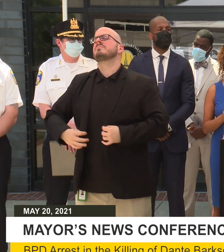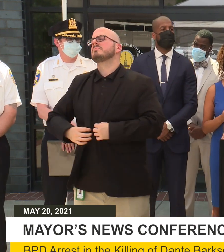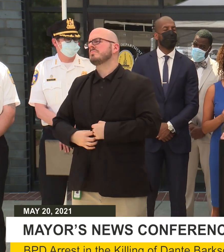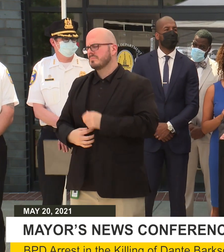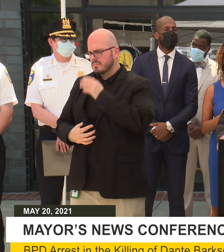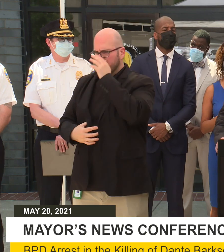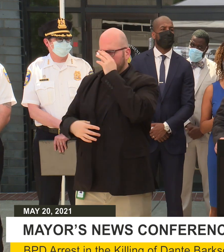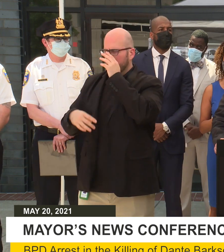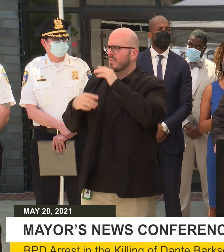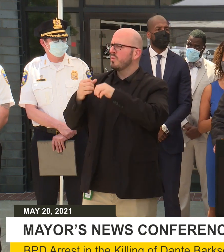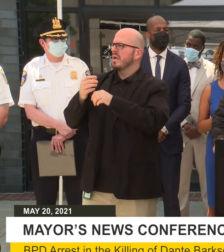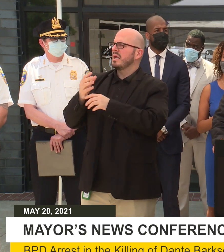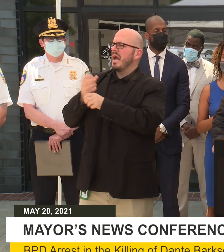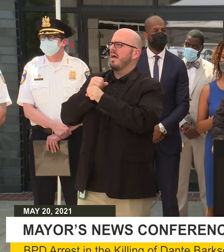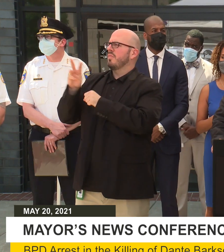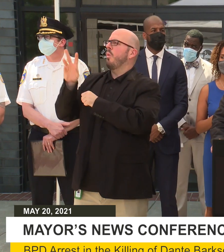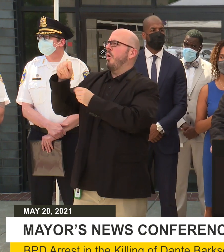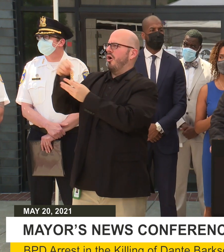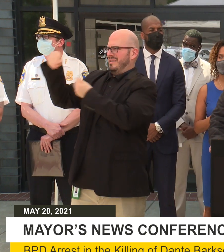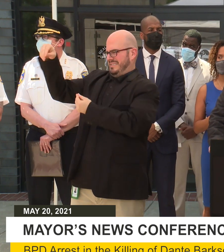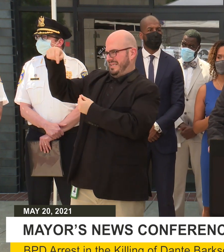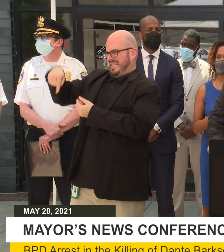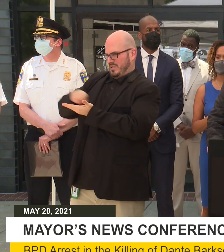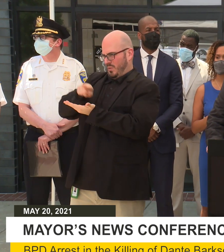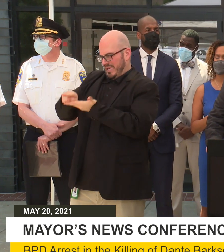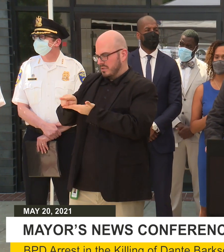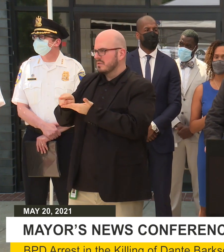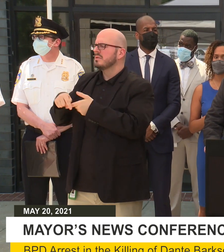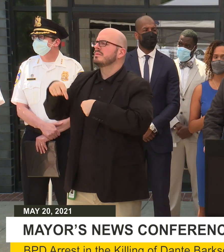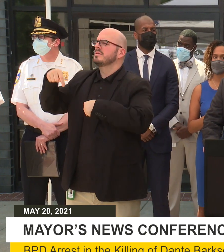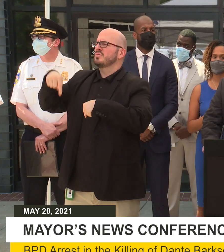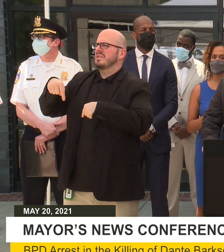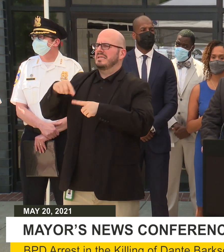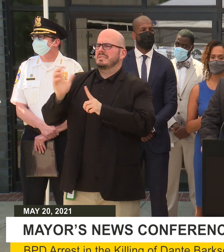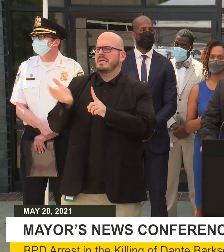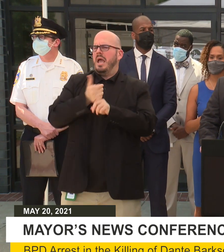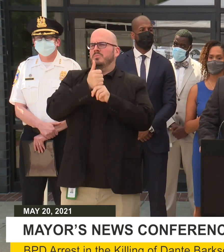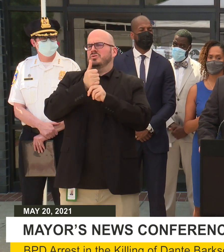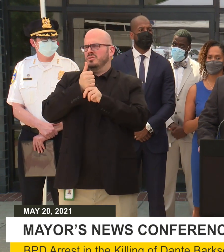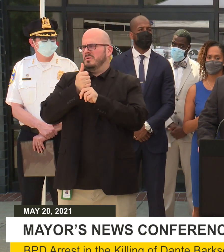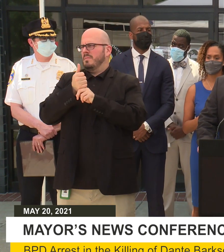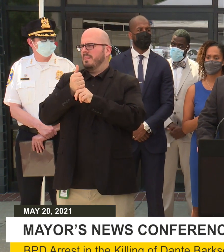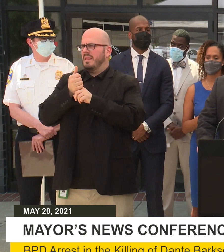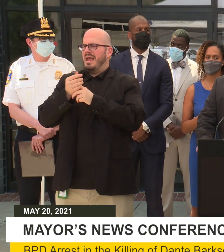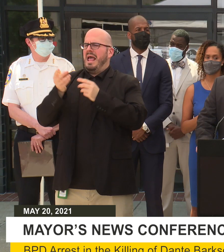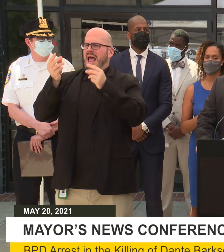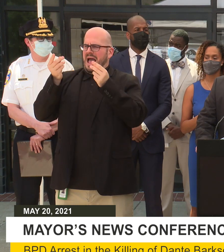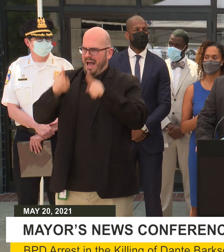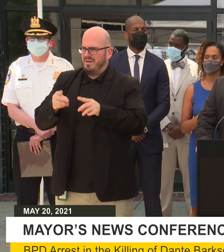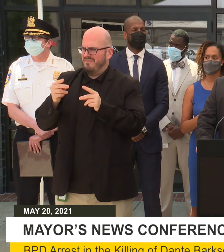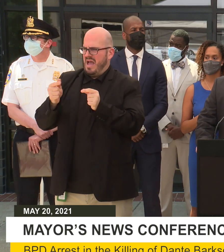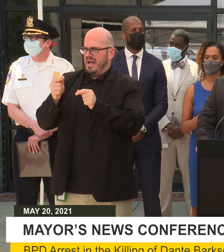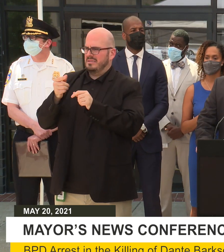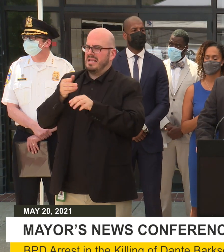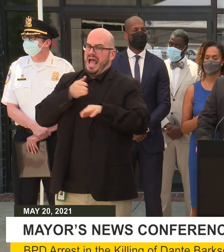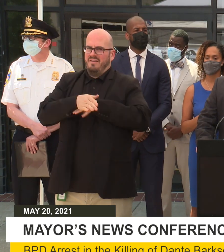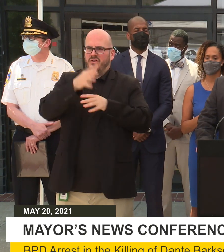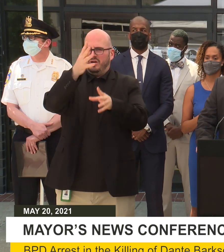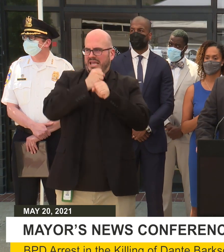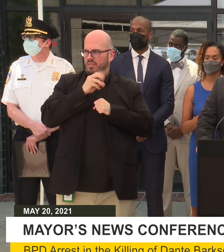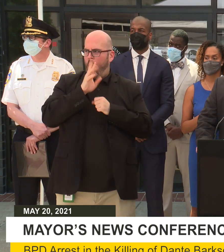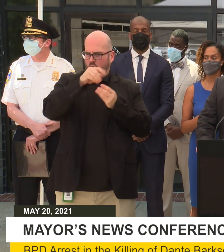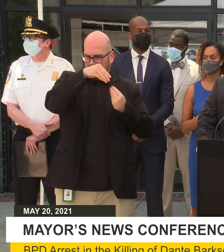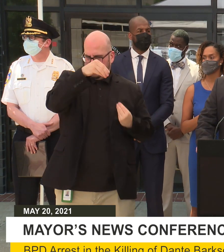So we obtained the arrest warrant for him this week. So his capture was conducted relatively quickly within a